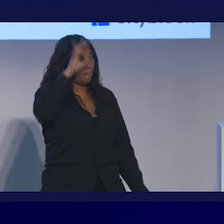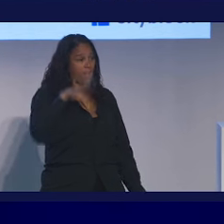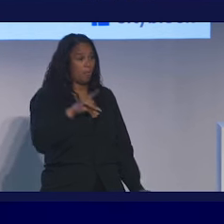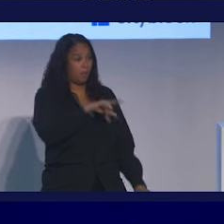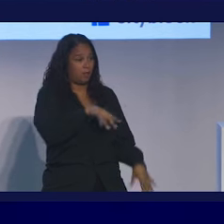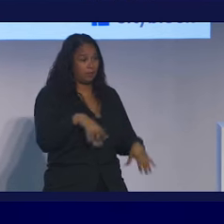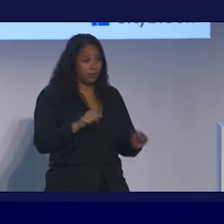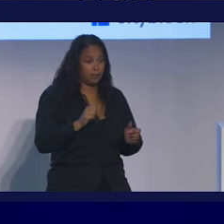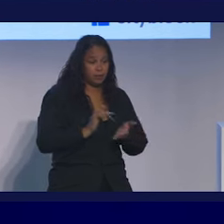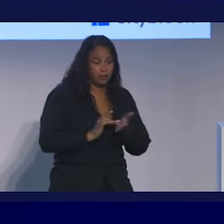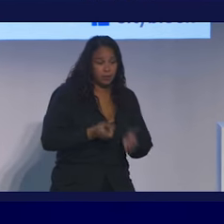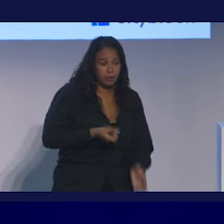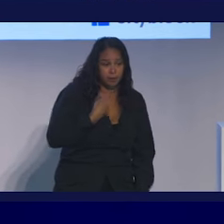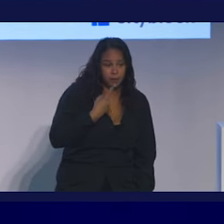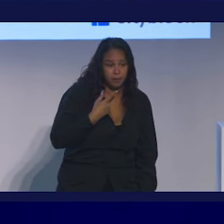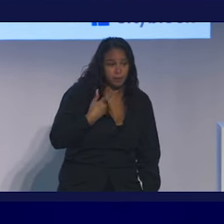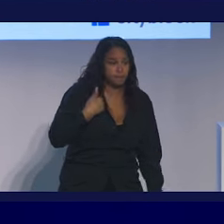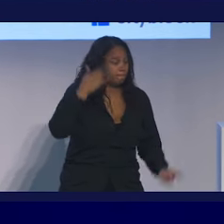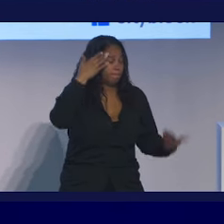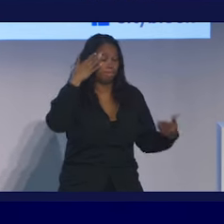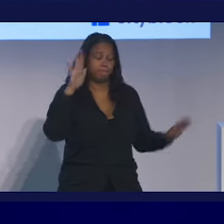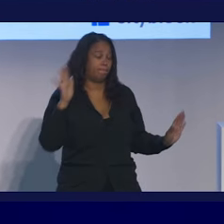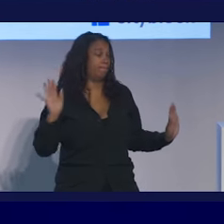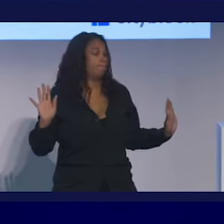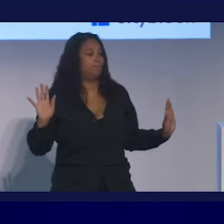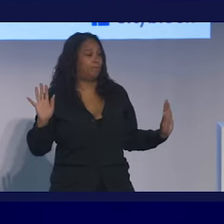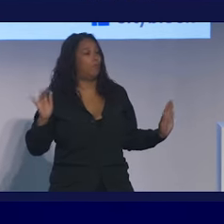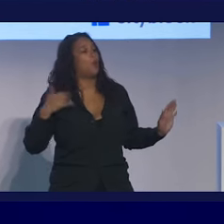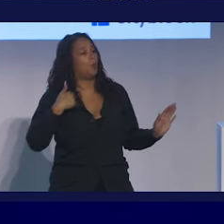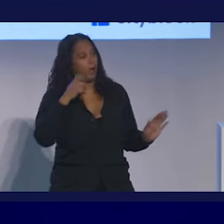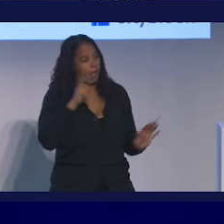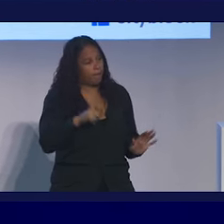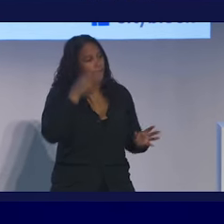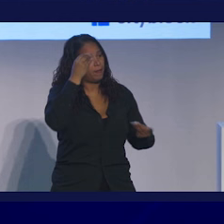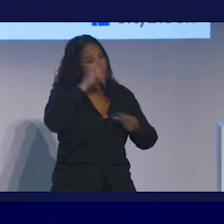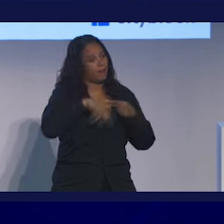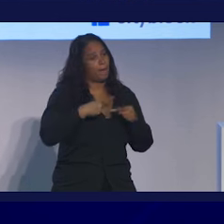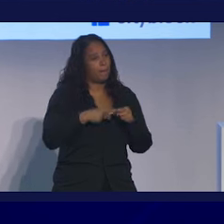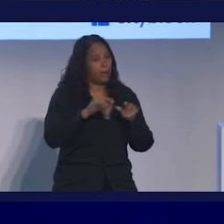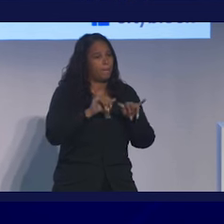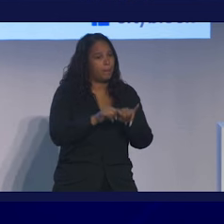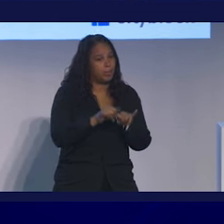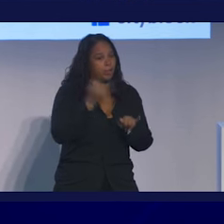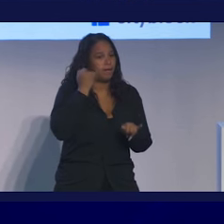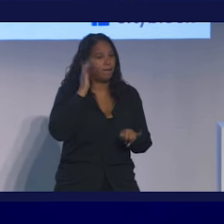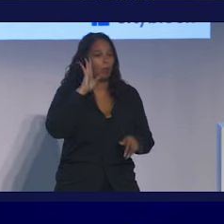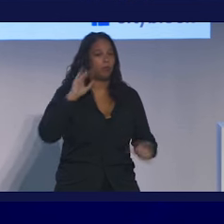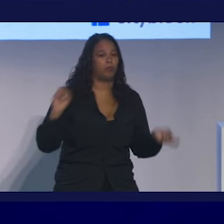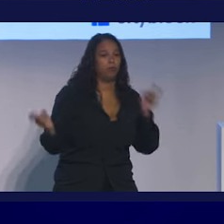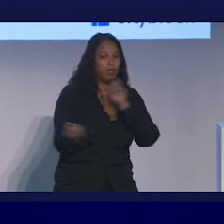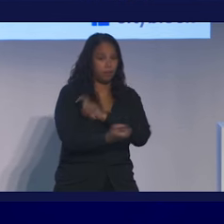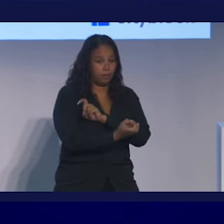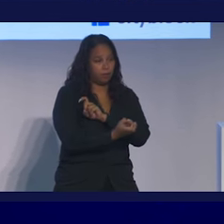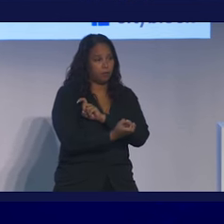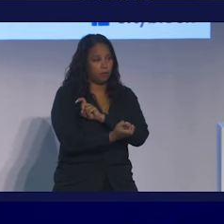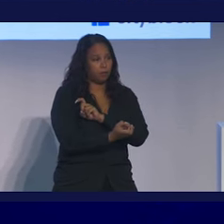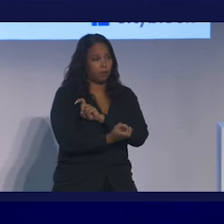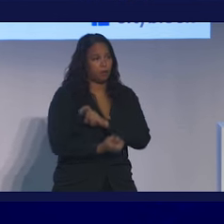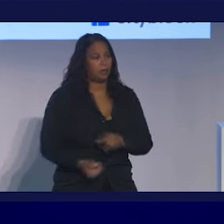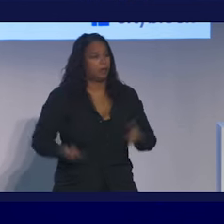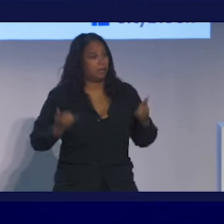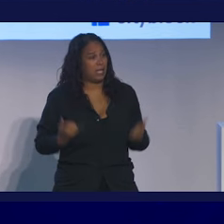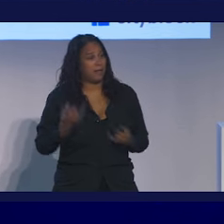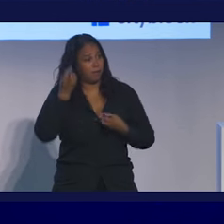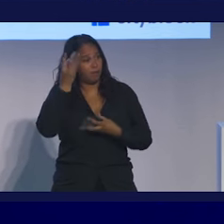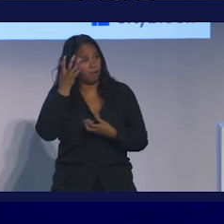it and is it working for them? I don't know either. We've got to think about measurement if we're going to transform. And of course, that ties to data